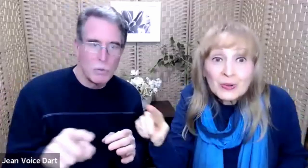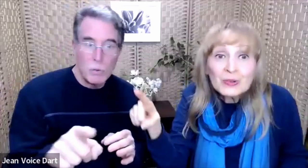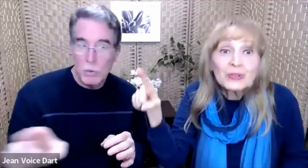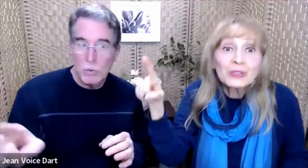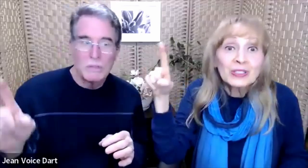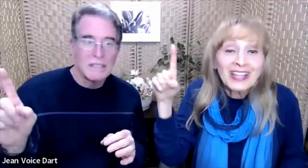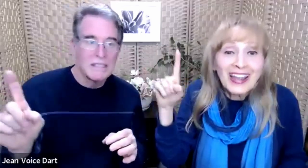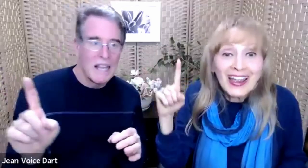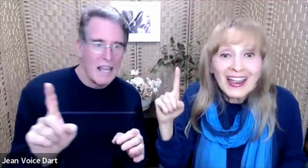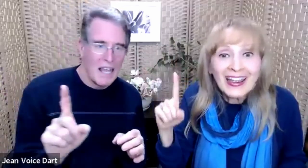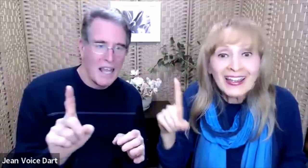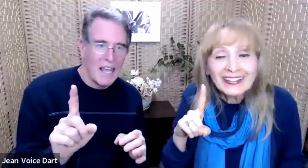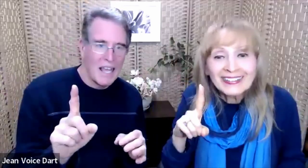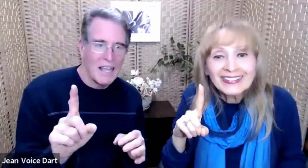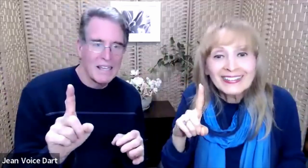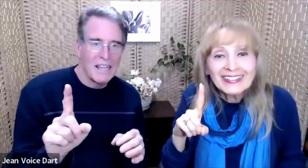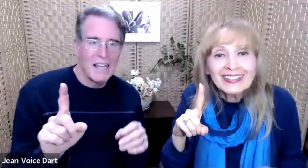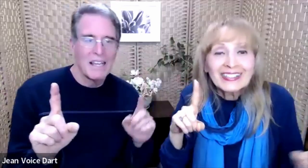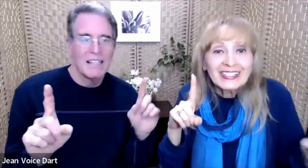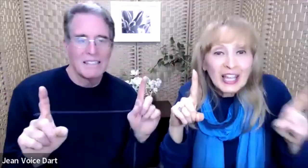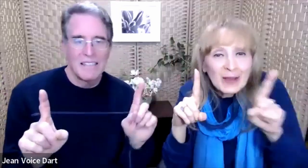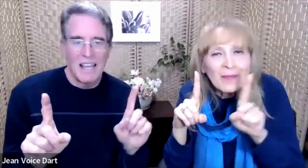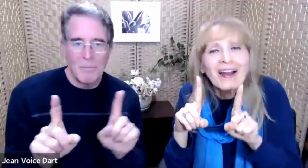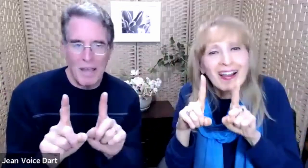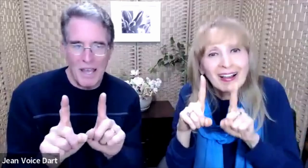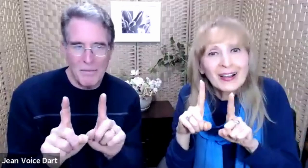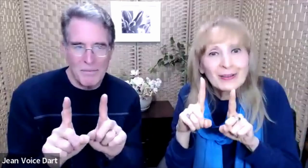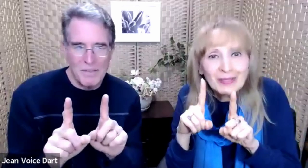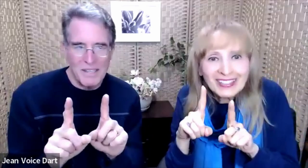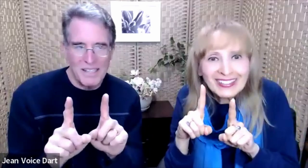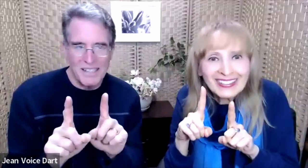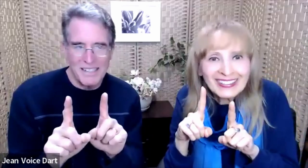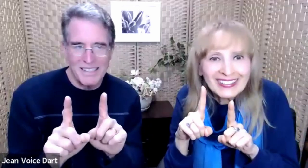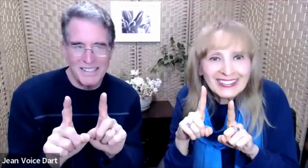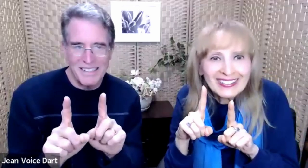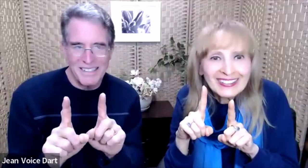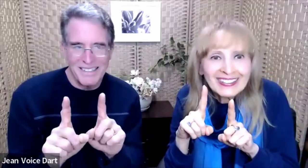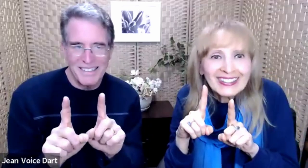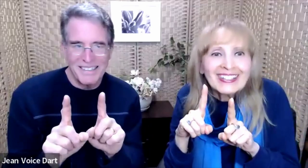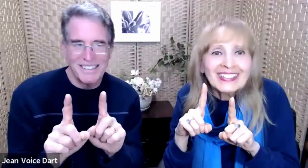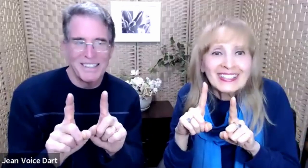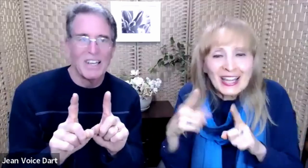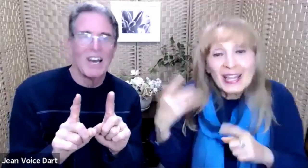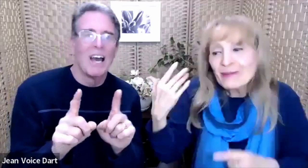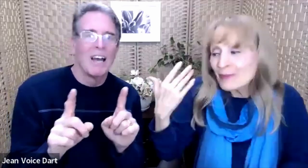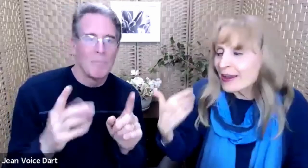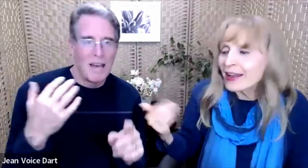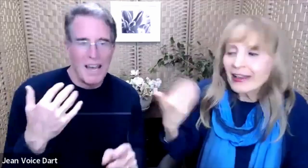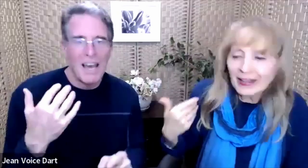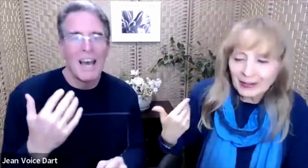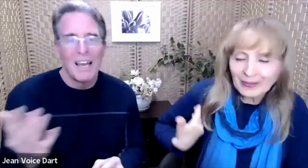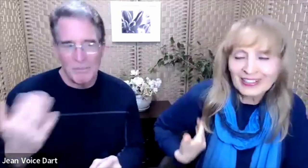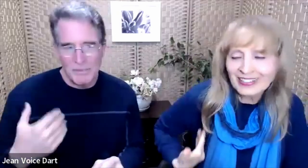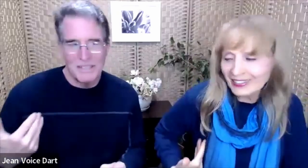stand. Stand by me. Stand by me.